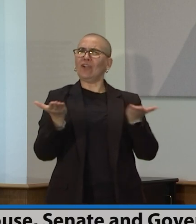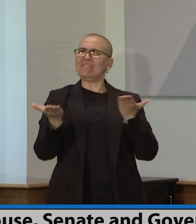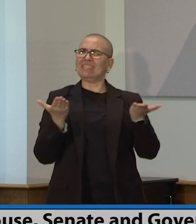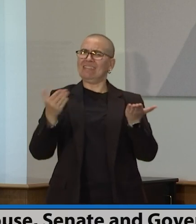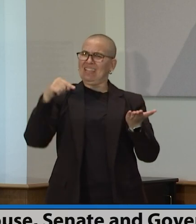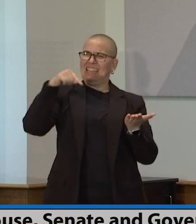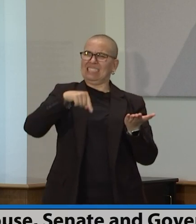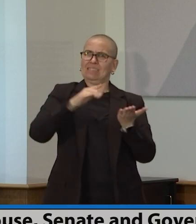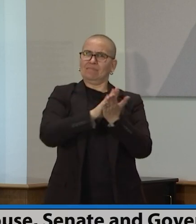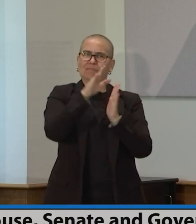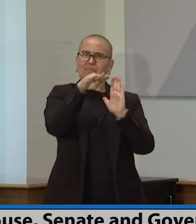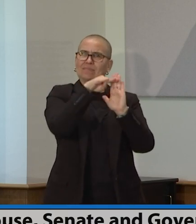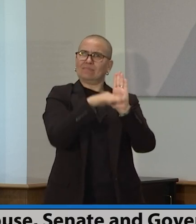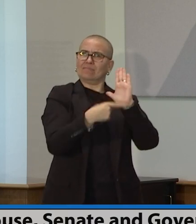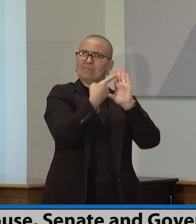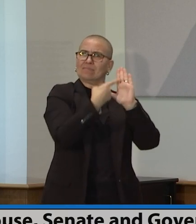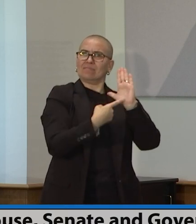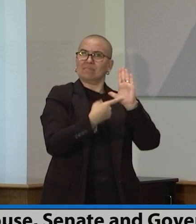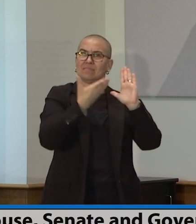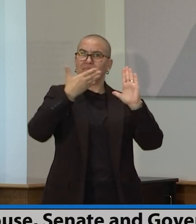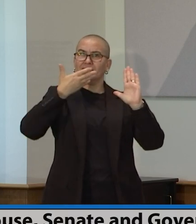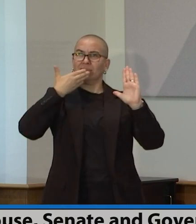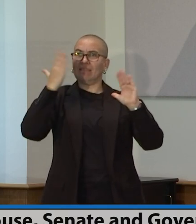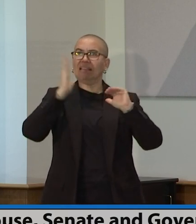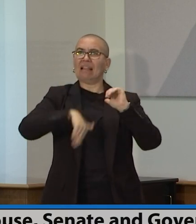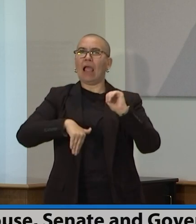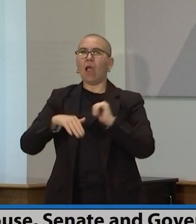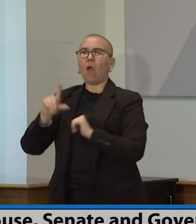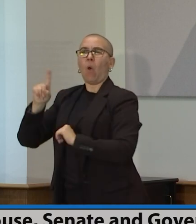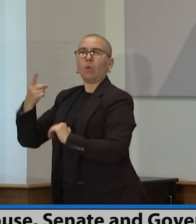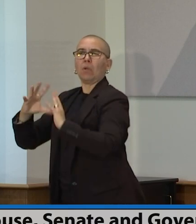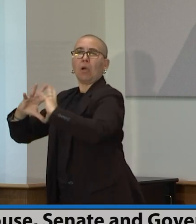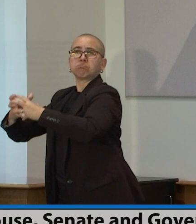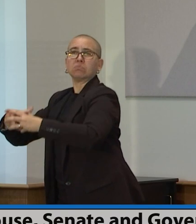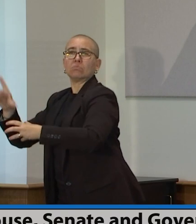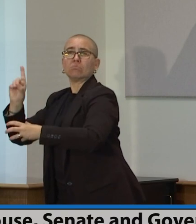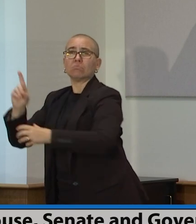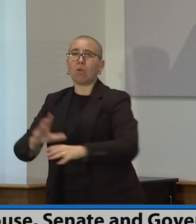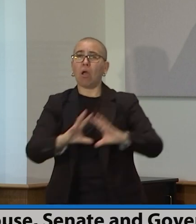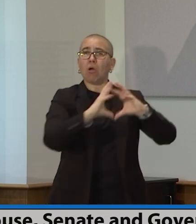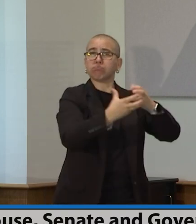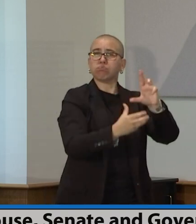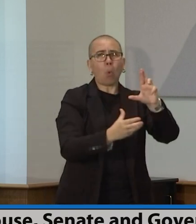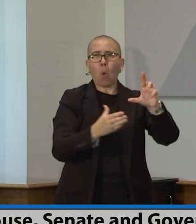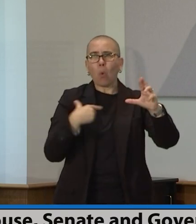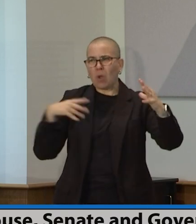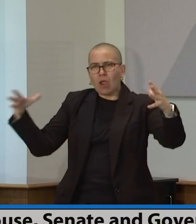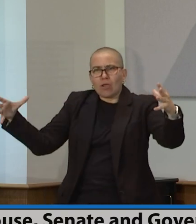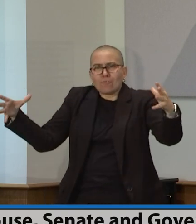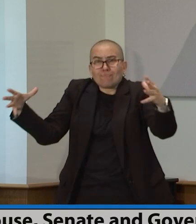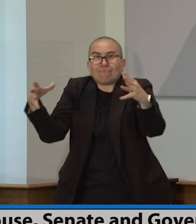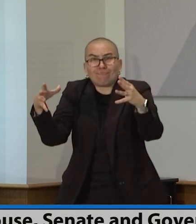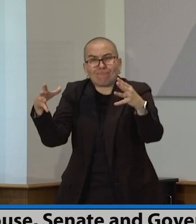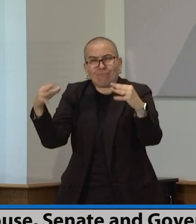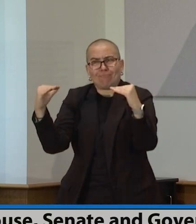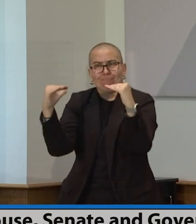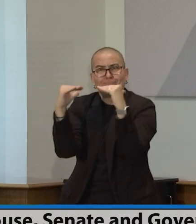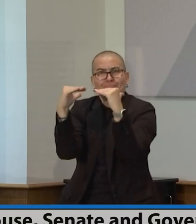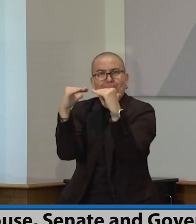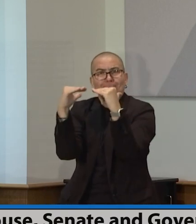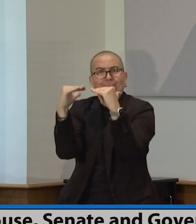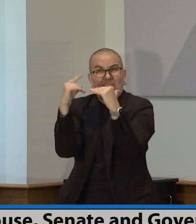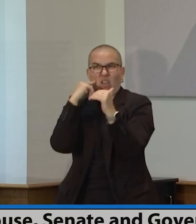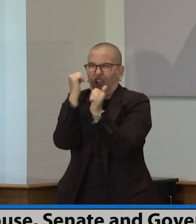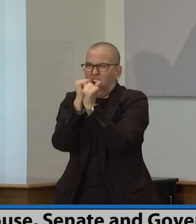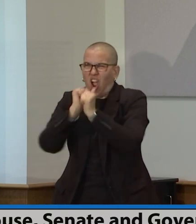I'm grateful. And again, I'm going to give a thank you to the folks you don't see, the nonpartisan staff, the folks at MMB. were talking about this.